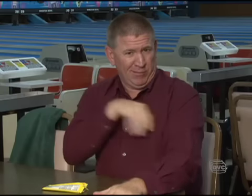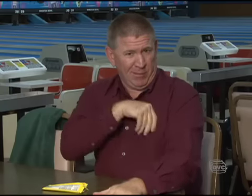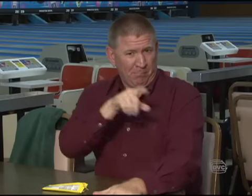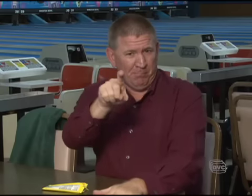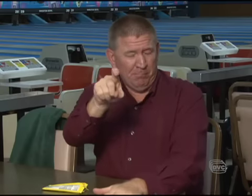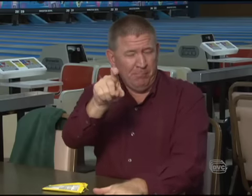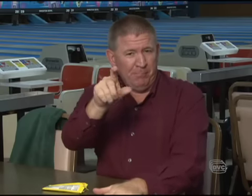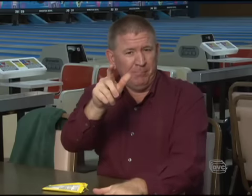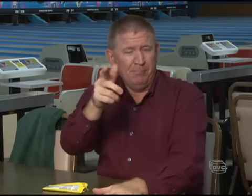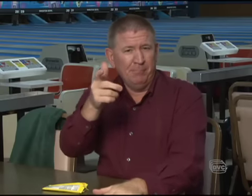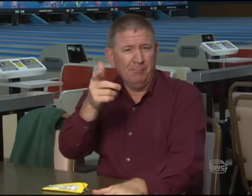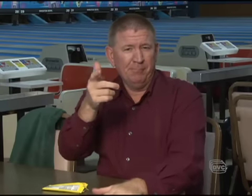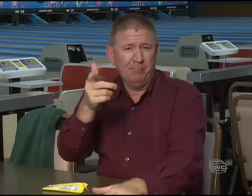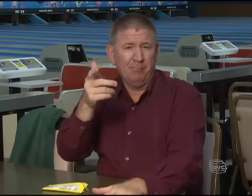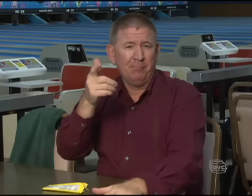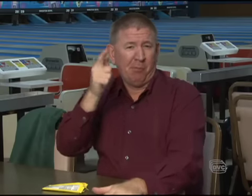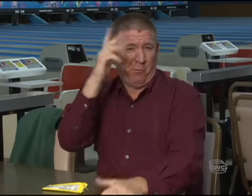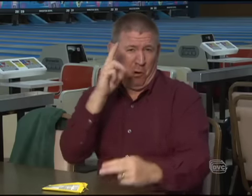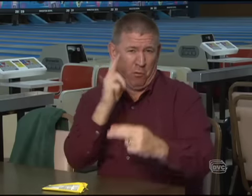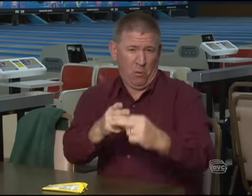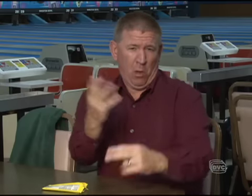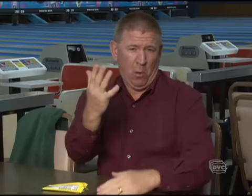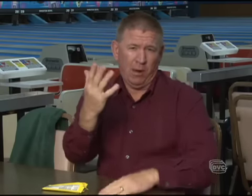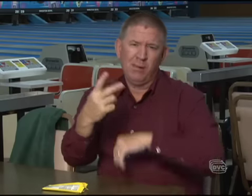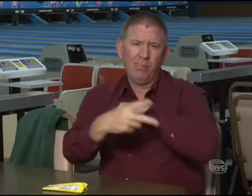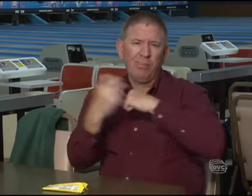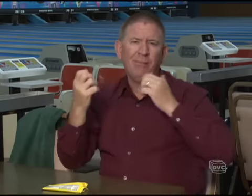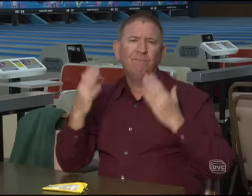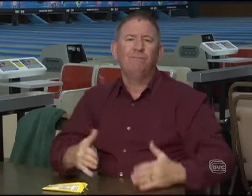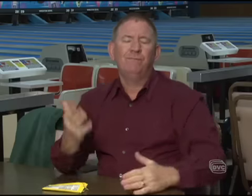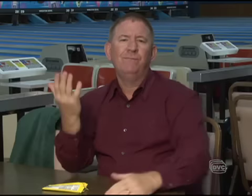Is that your attitude? You just accept that? That would be called being a thief.